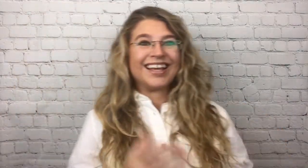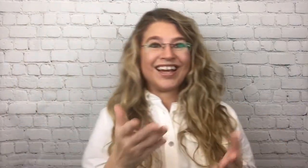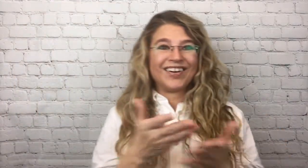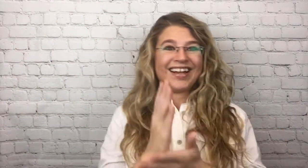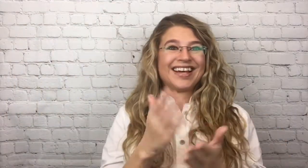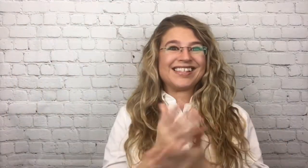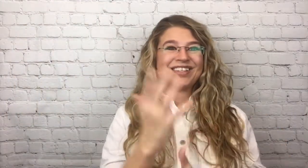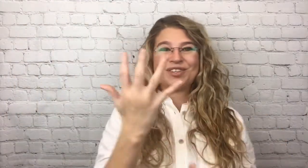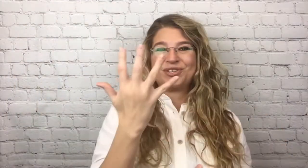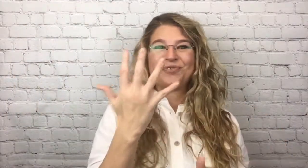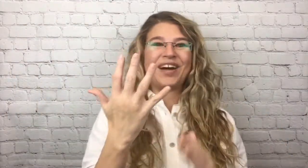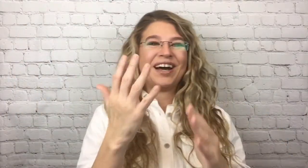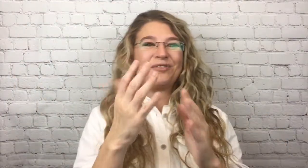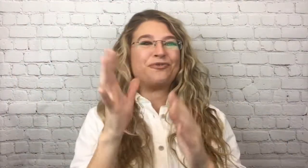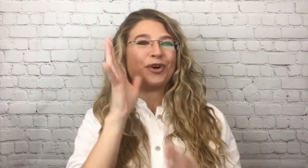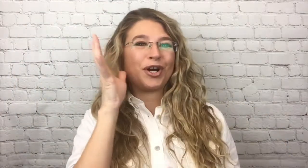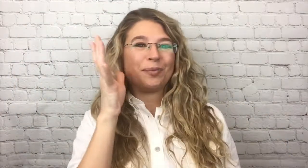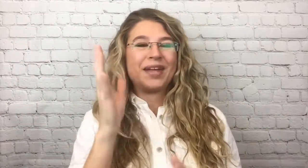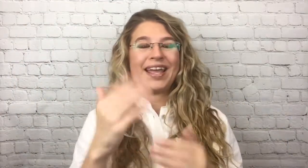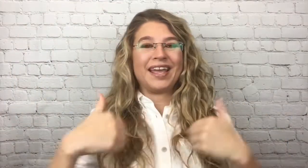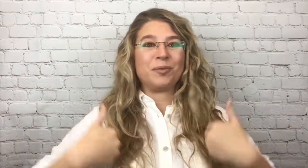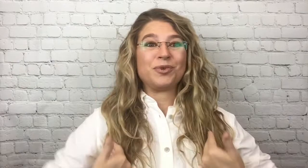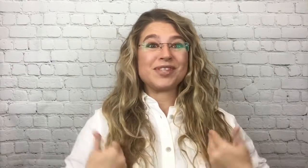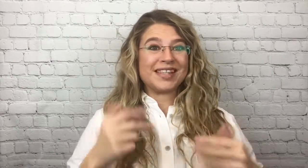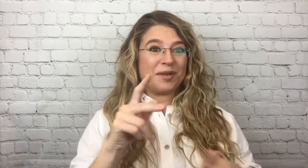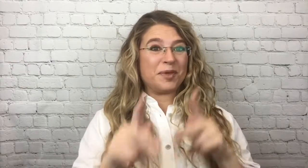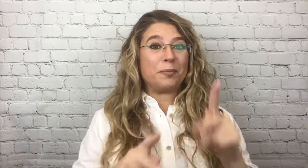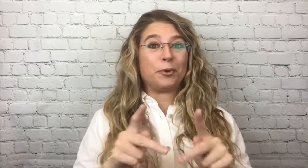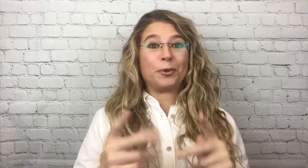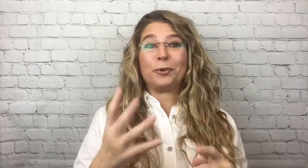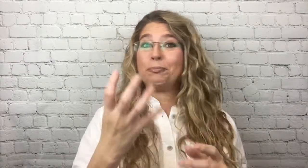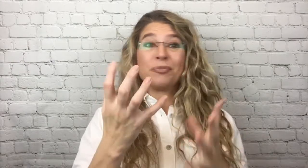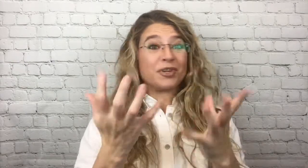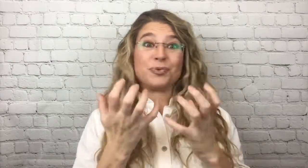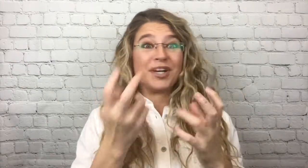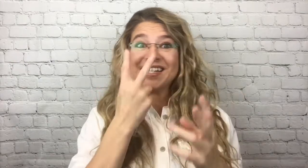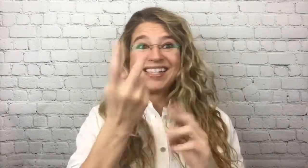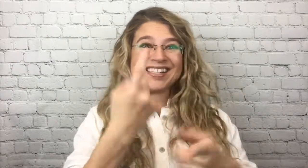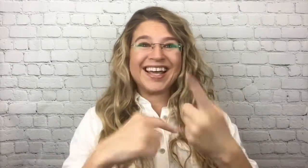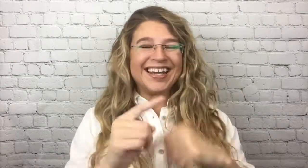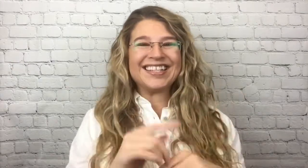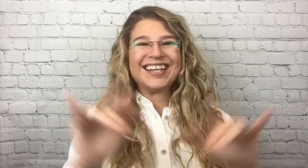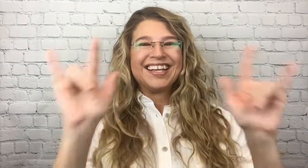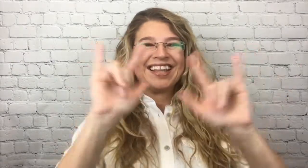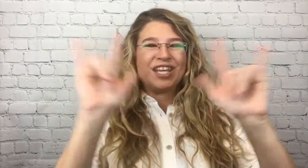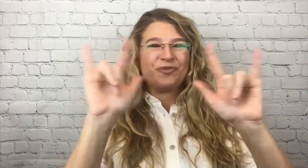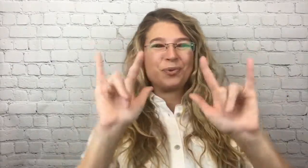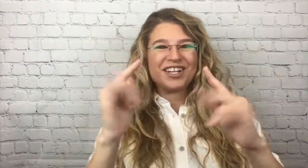All right, guys, so those are your five farm animals that people want to see signed. Thank you for watching. And right across your